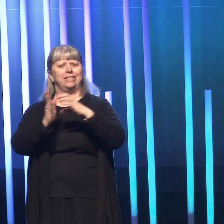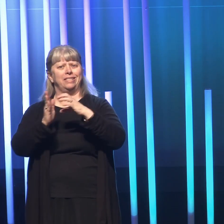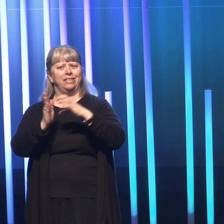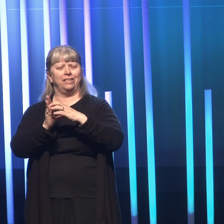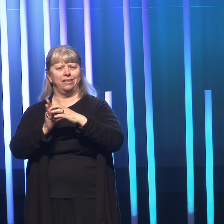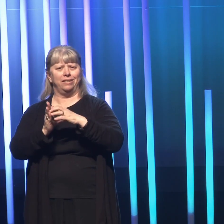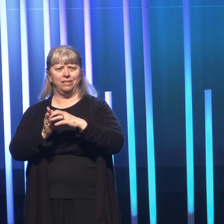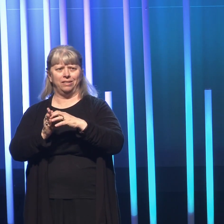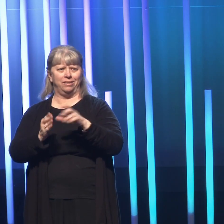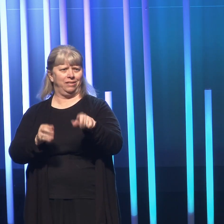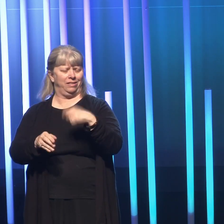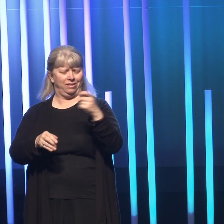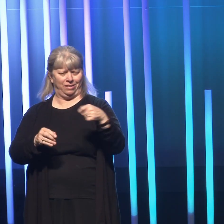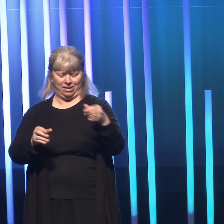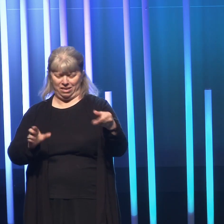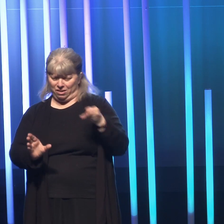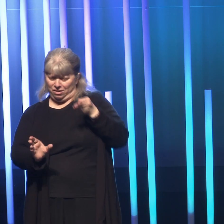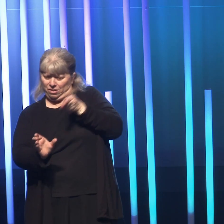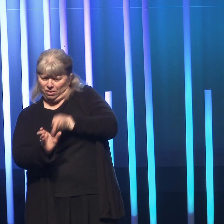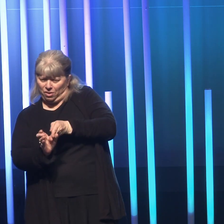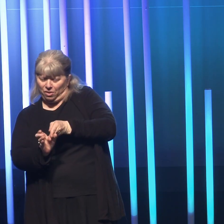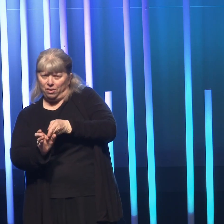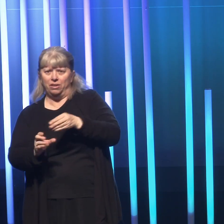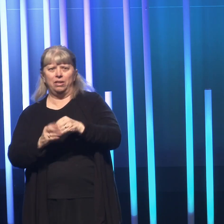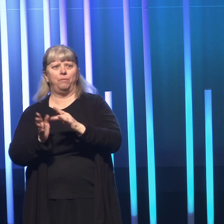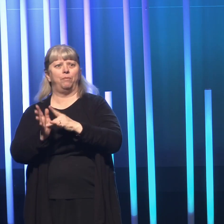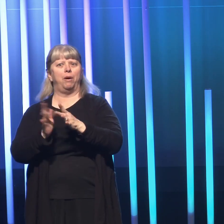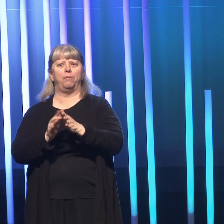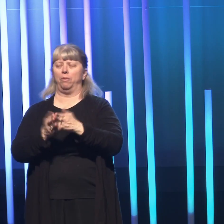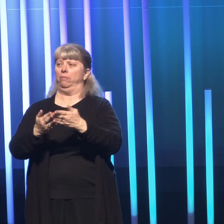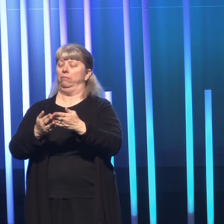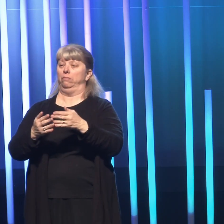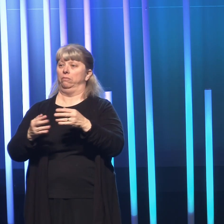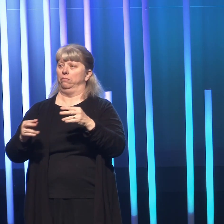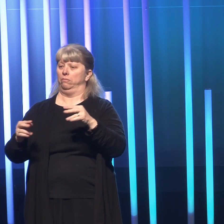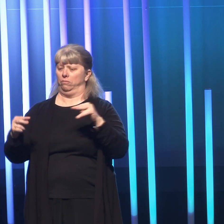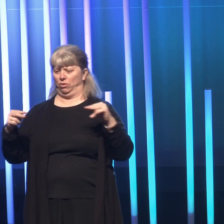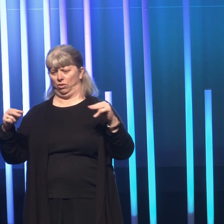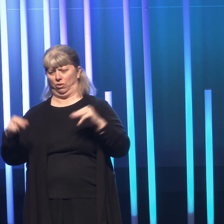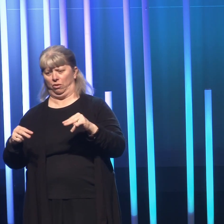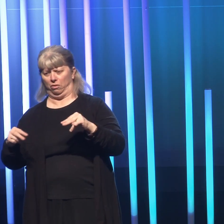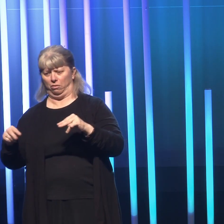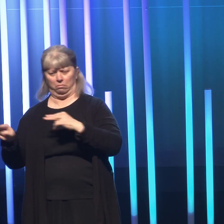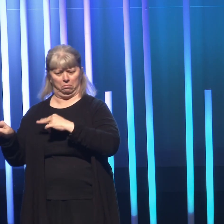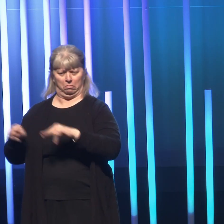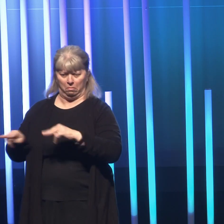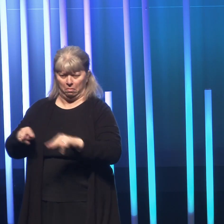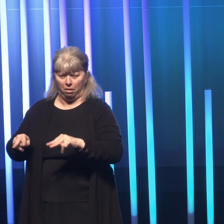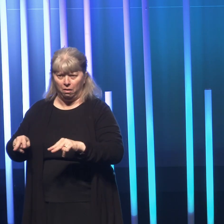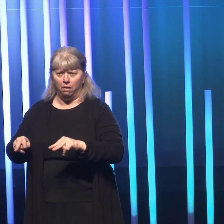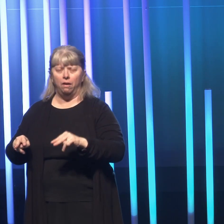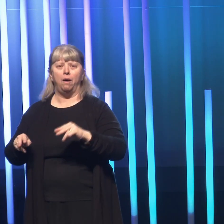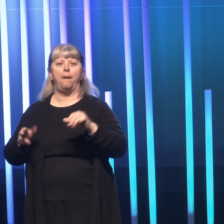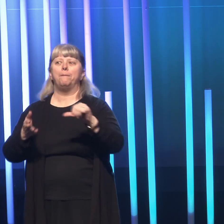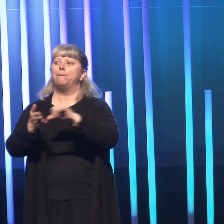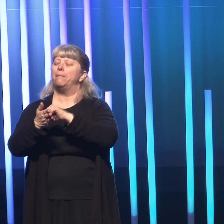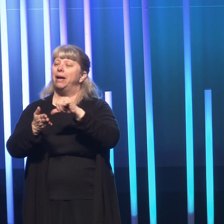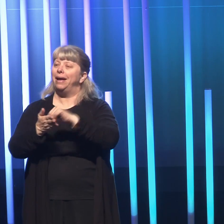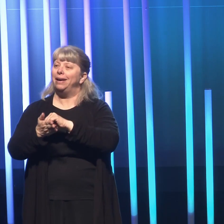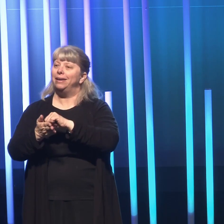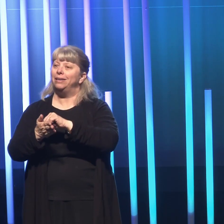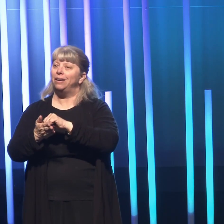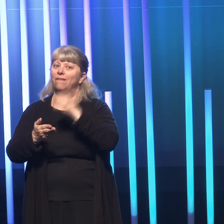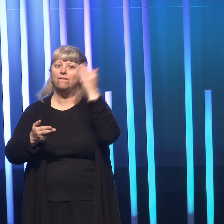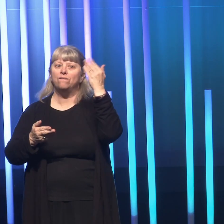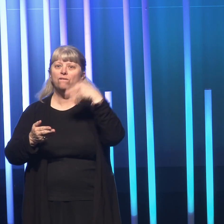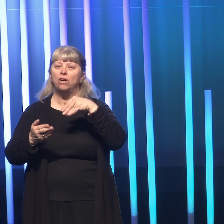And I go to kind of like, you know, stick it back in there. And we both kind of look at it and do a double take. The page that was on